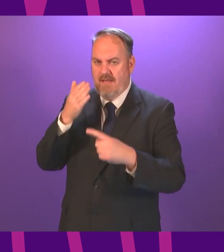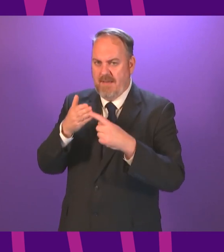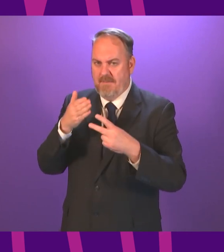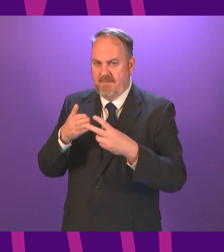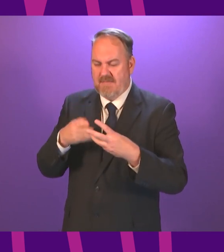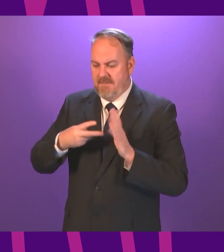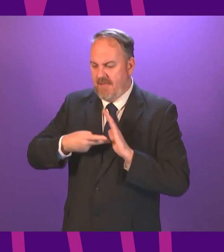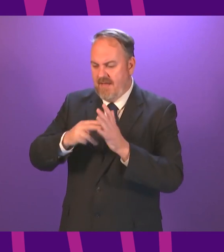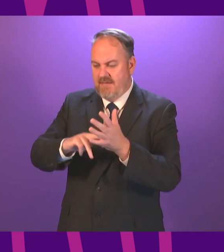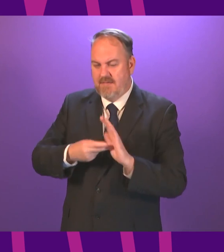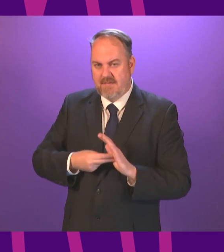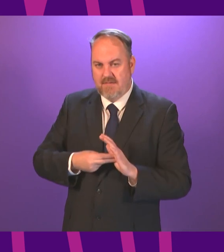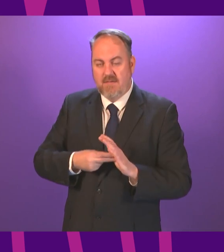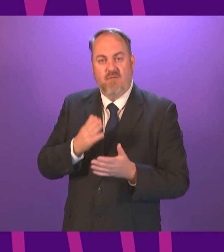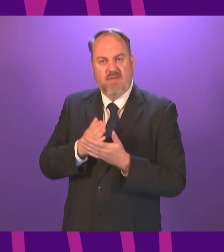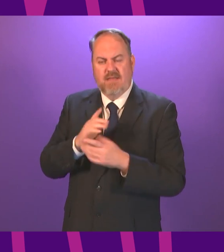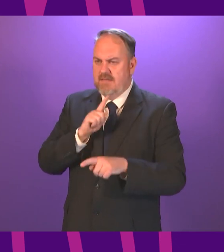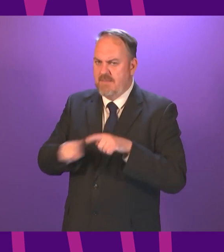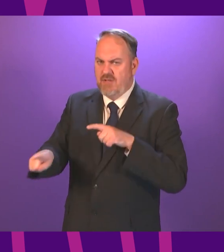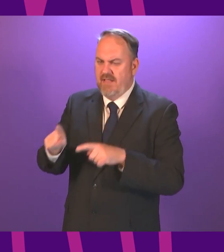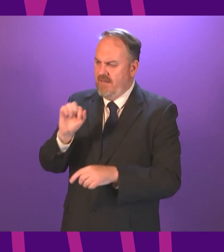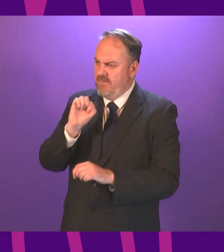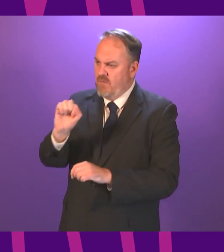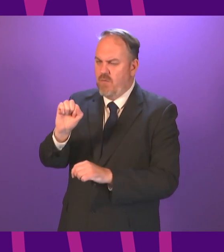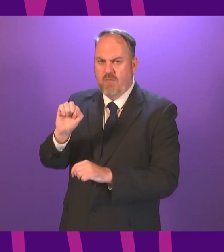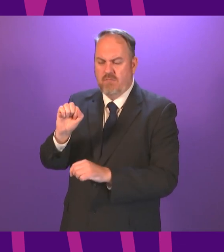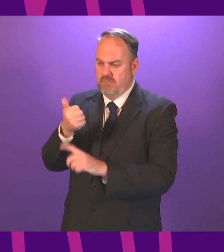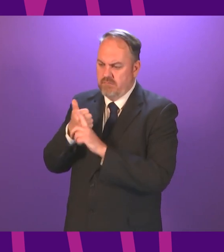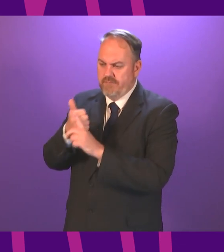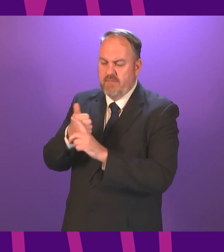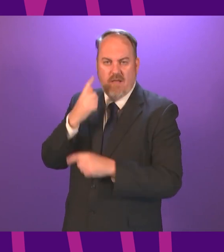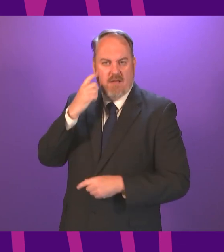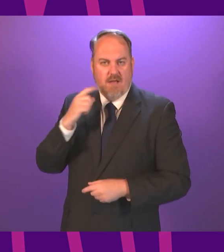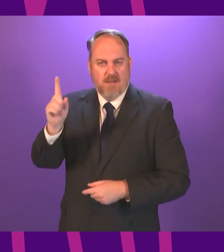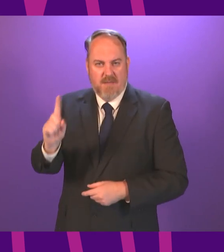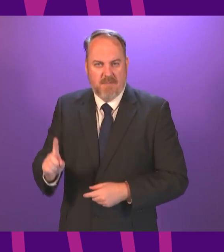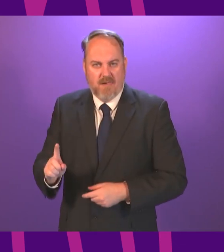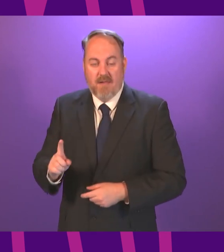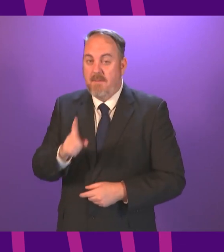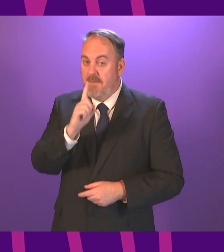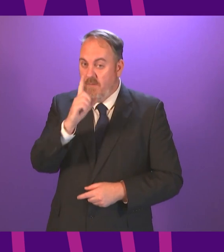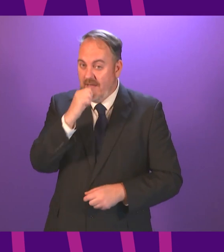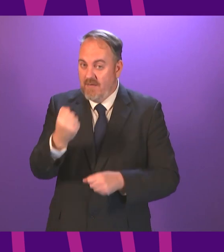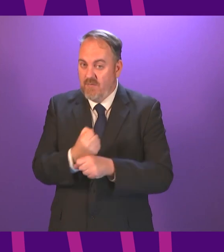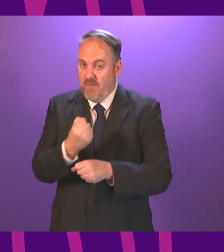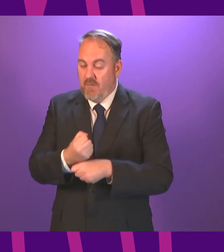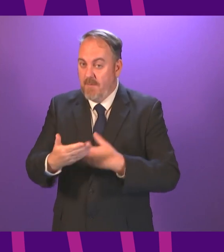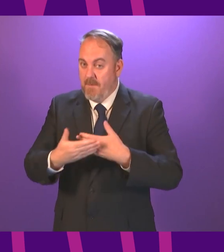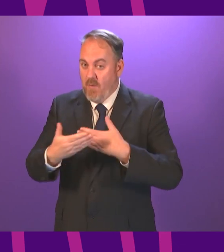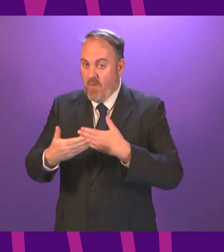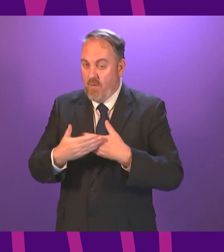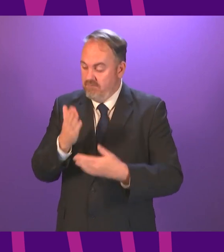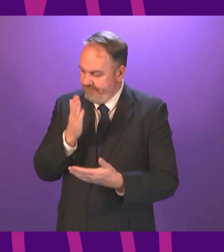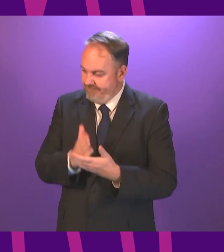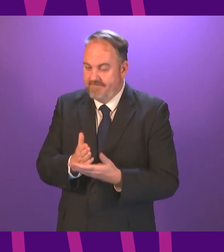put skills centre stage particularly for young people as we move out of the pandemic but we can go further it's time we